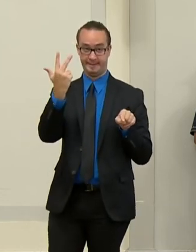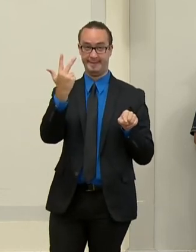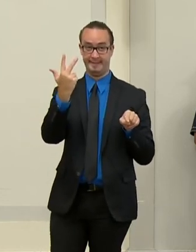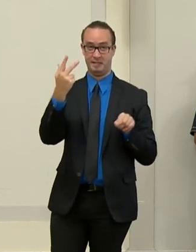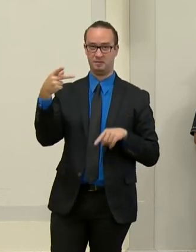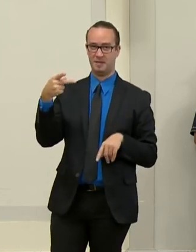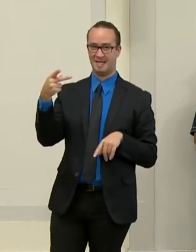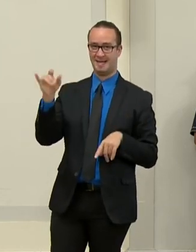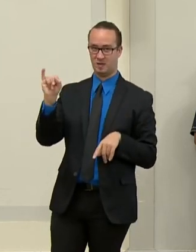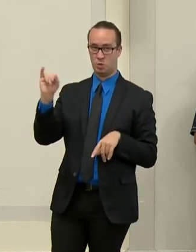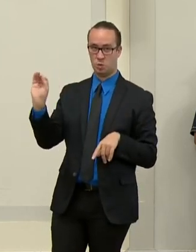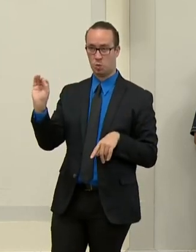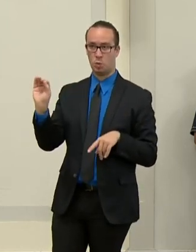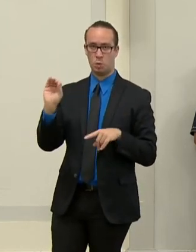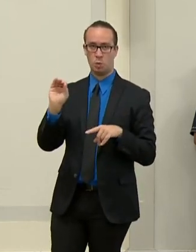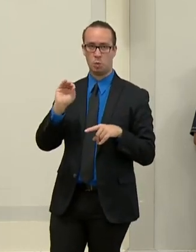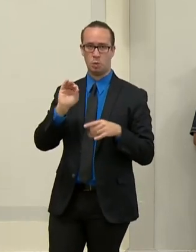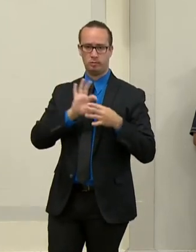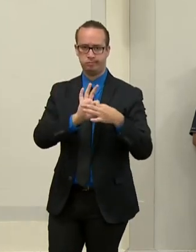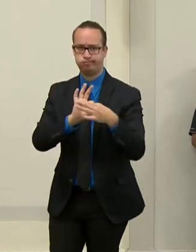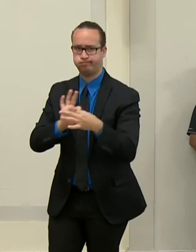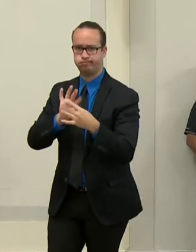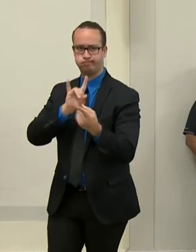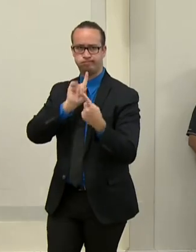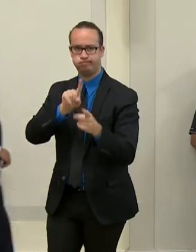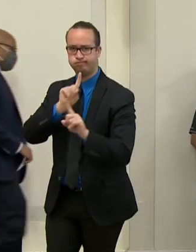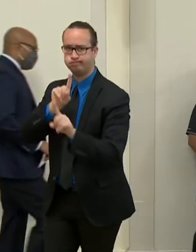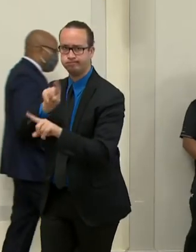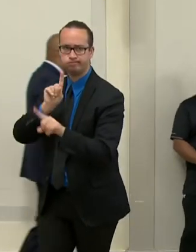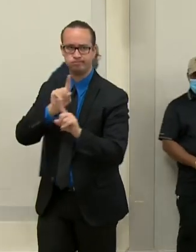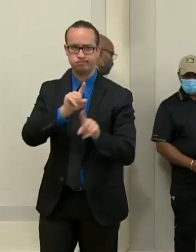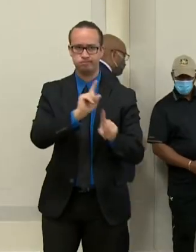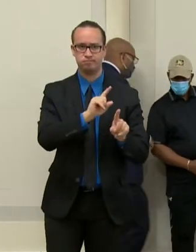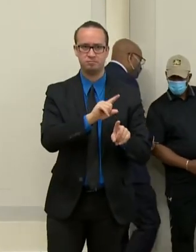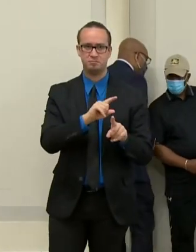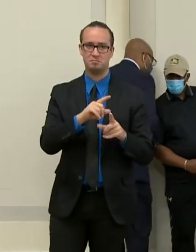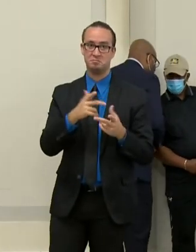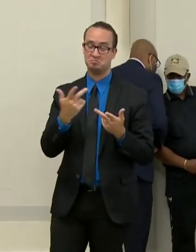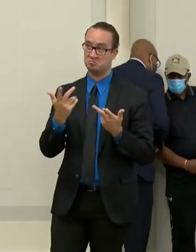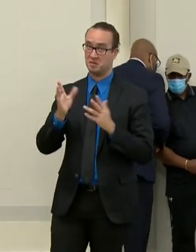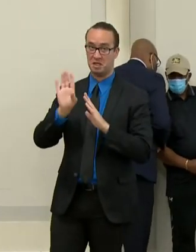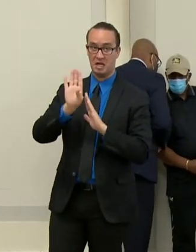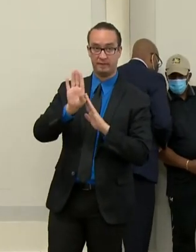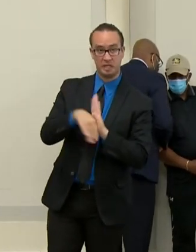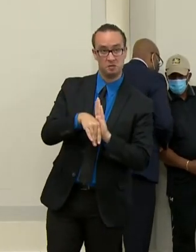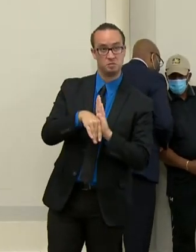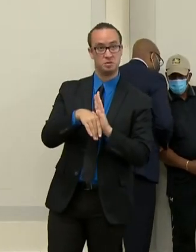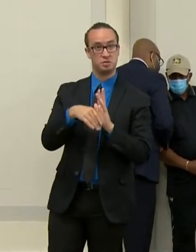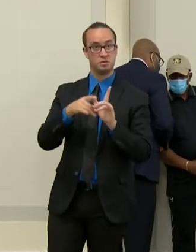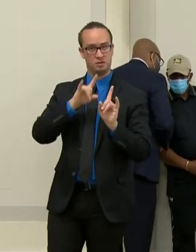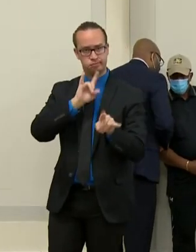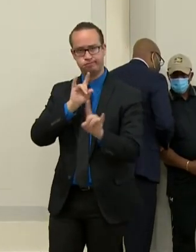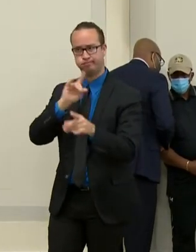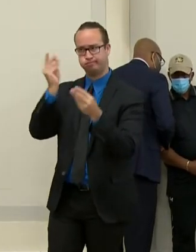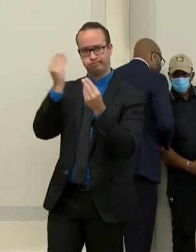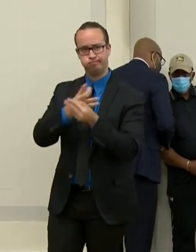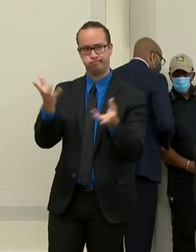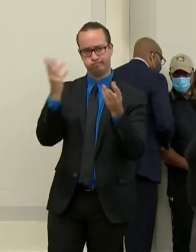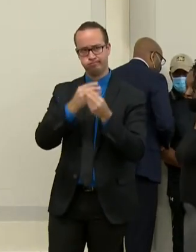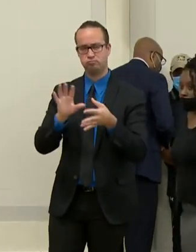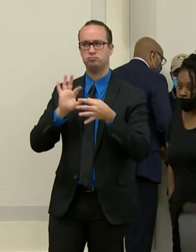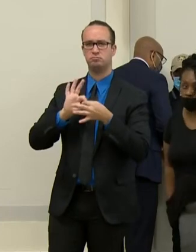if not every half an hour, about what's happening with trash collections and recycling. Thank you. Uh,